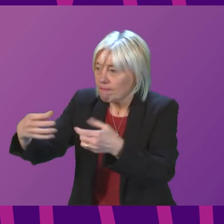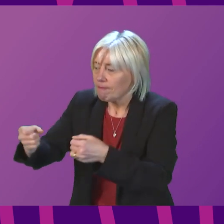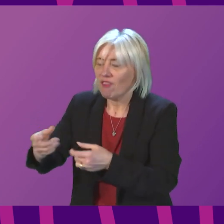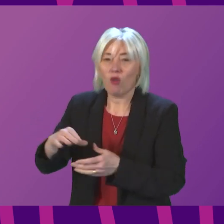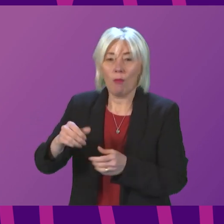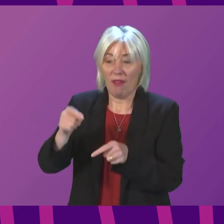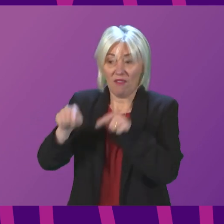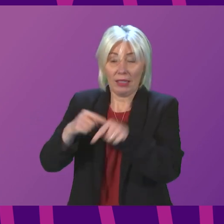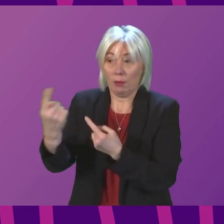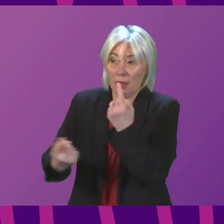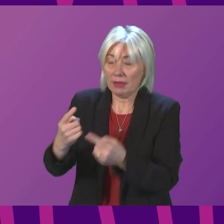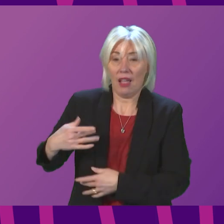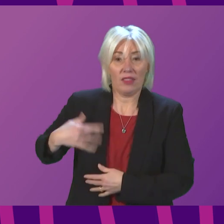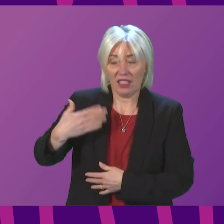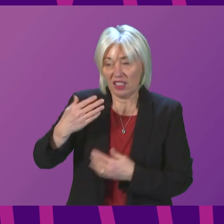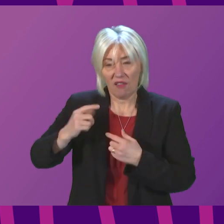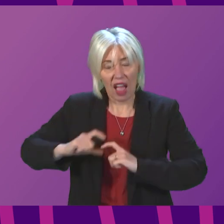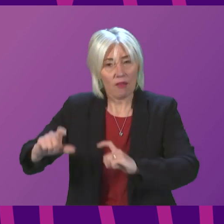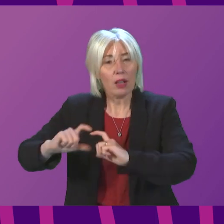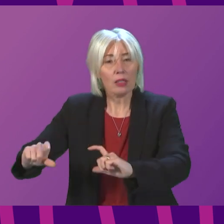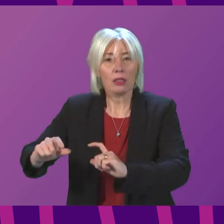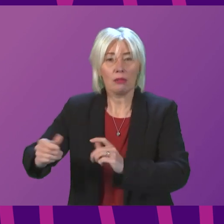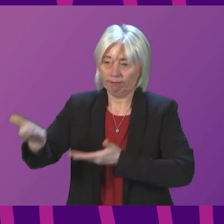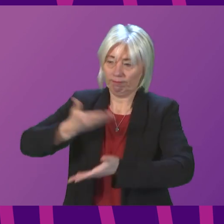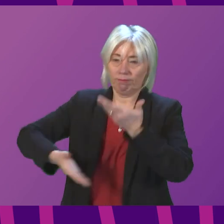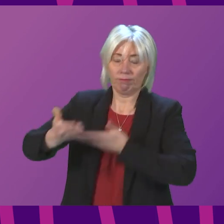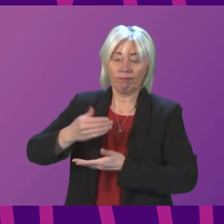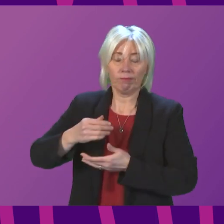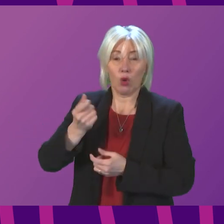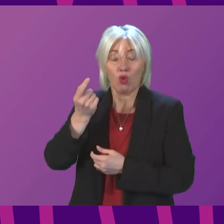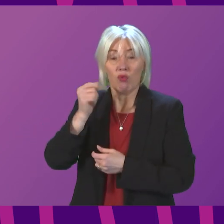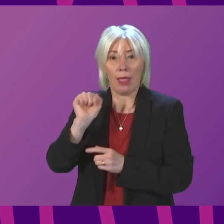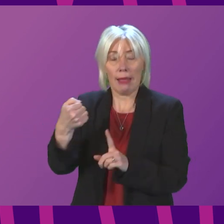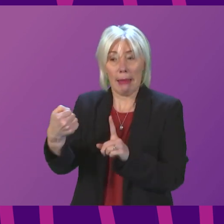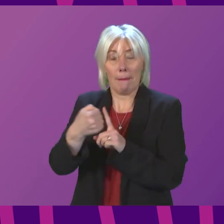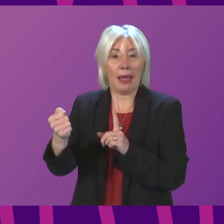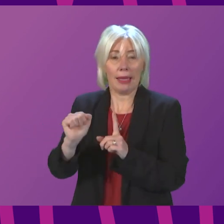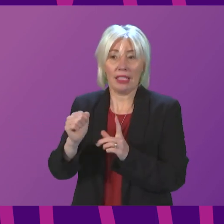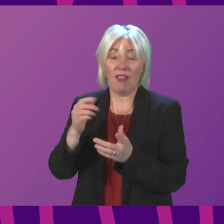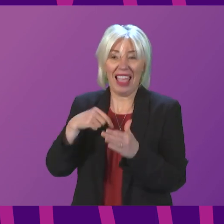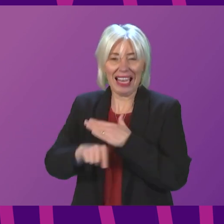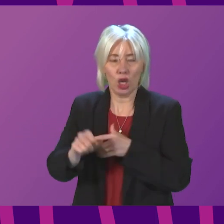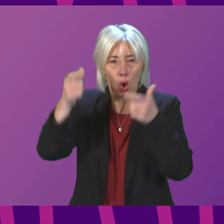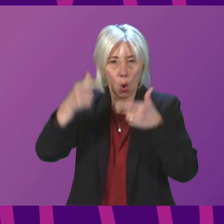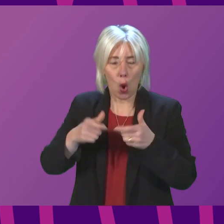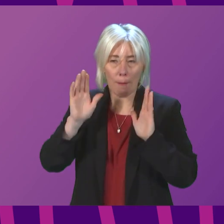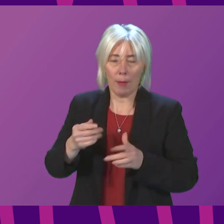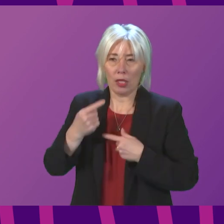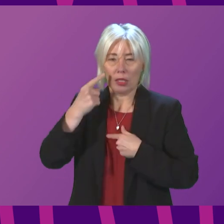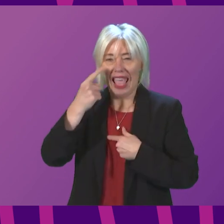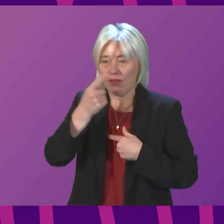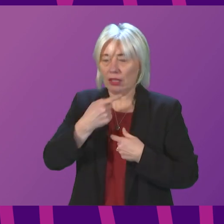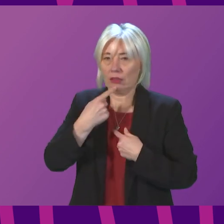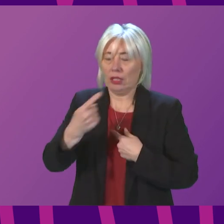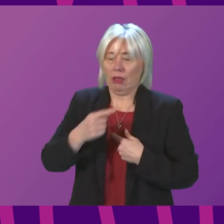of victims and survivors, we recognise the impacts of trauma on those giving evidence in court, and have committed to developing a trauma